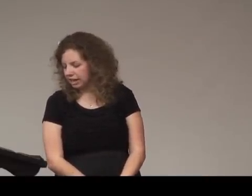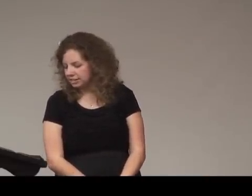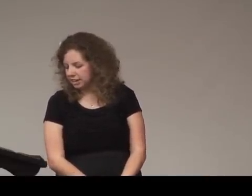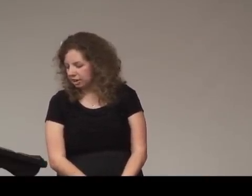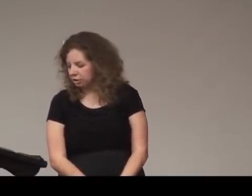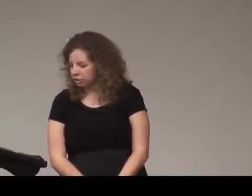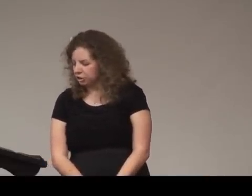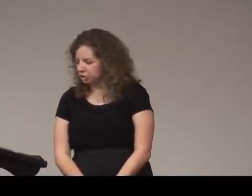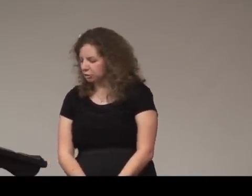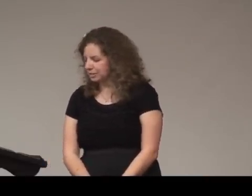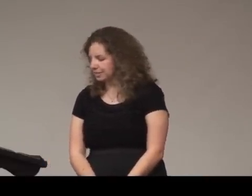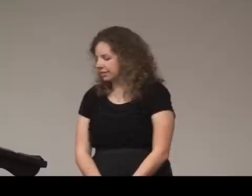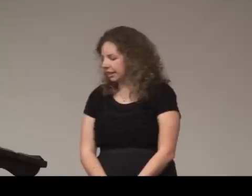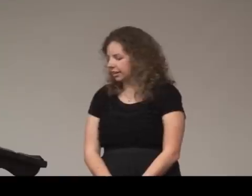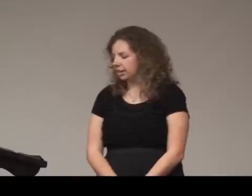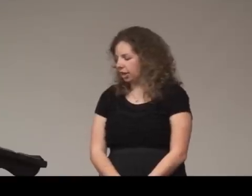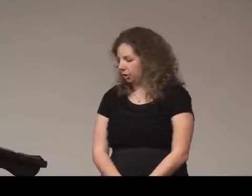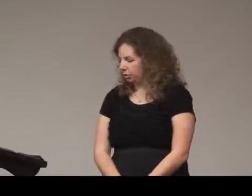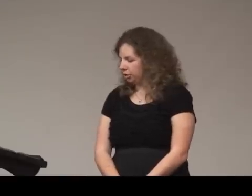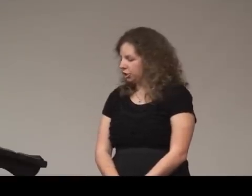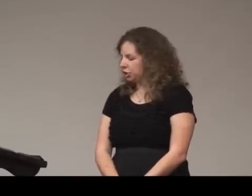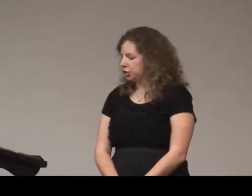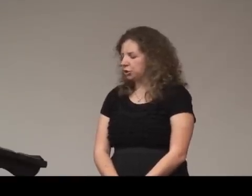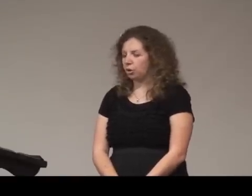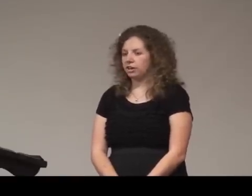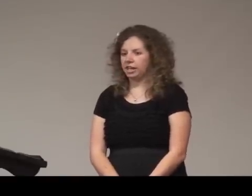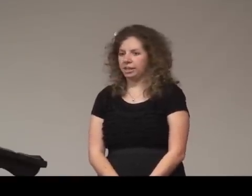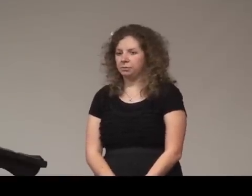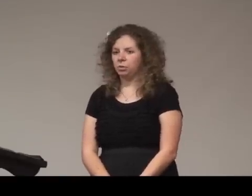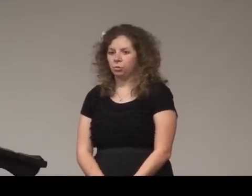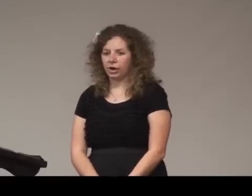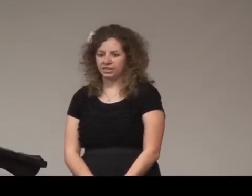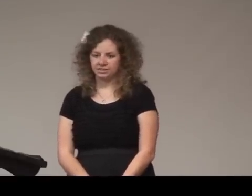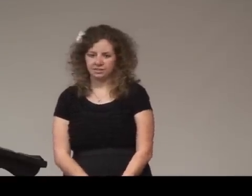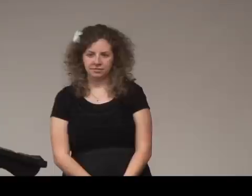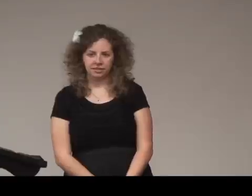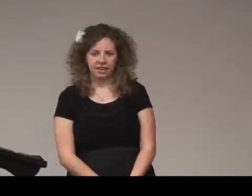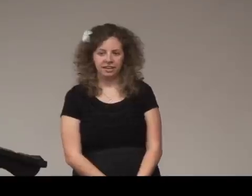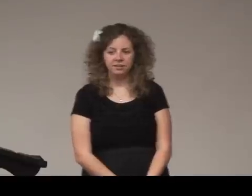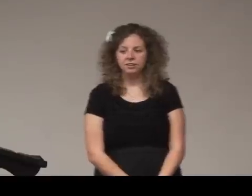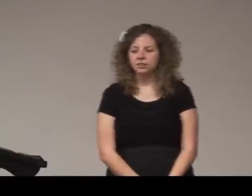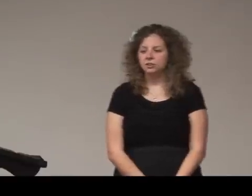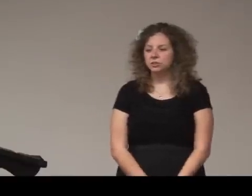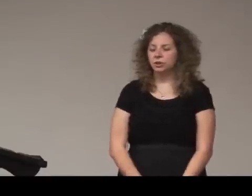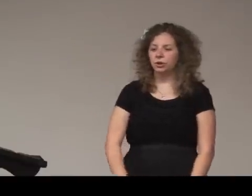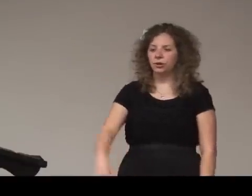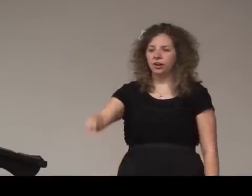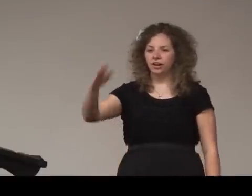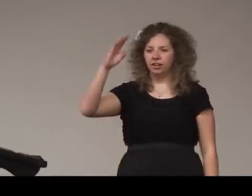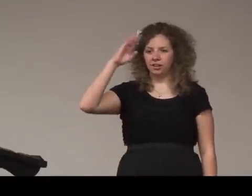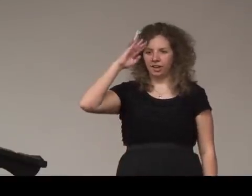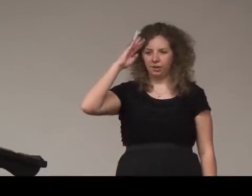in ASL you're going to say hello your name what okay so hello